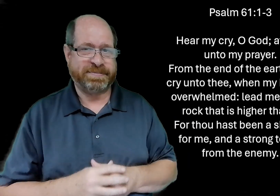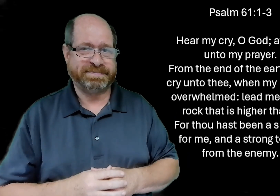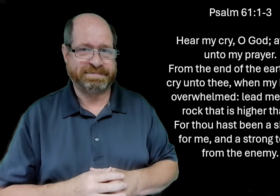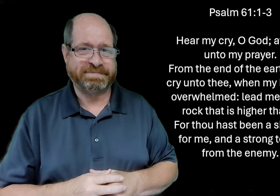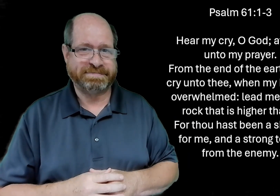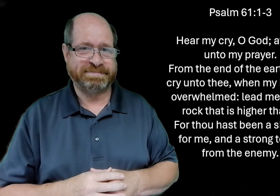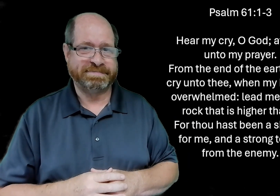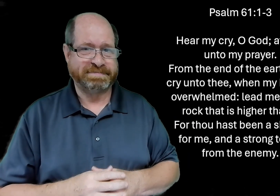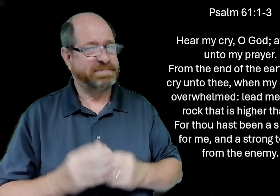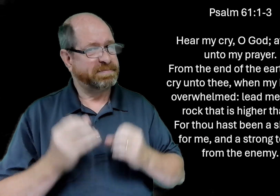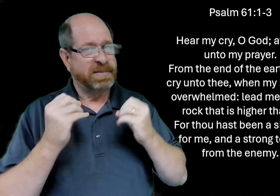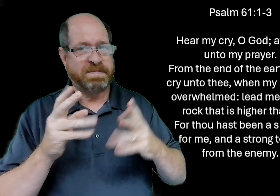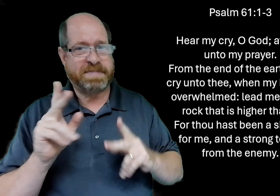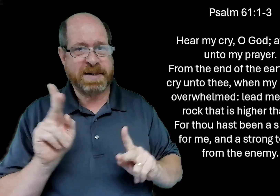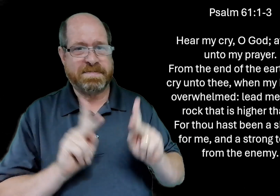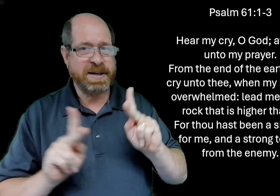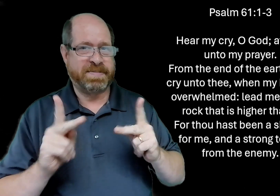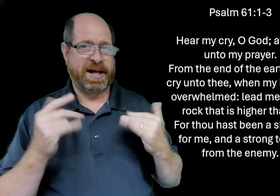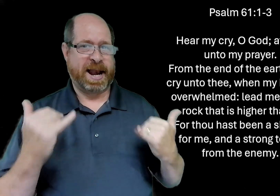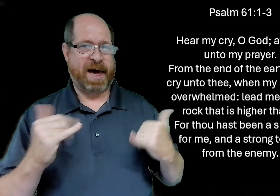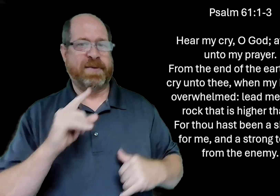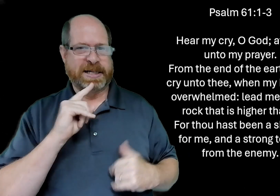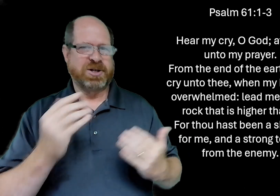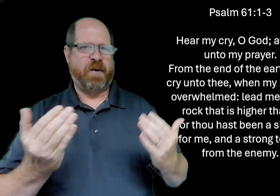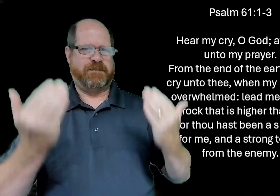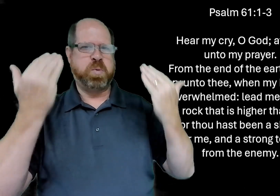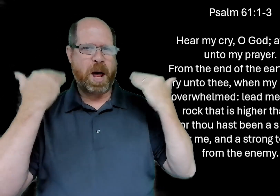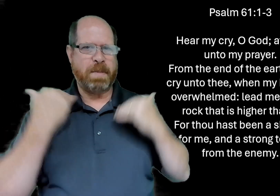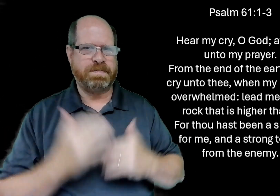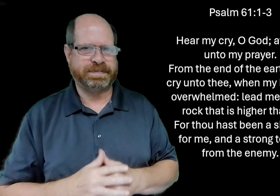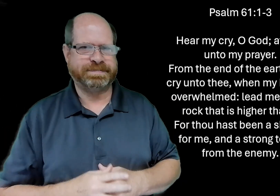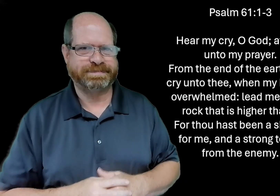so maybe right now many people are overwhelmed